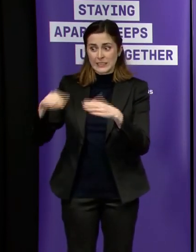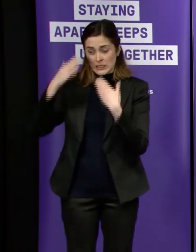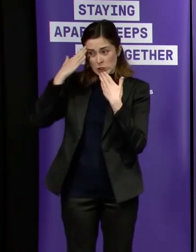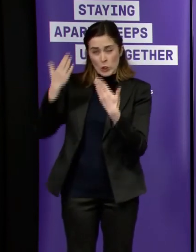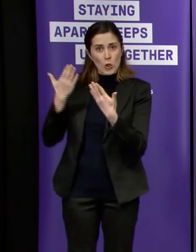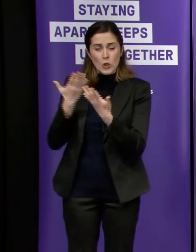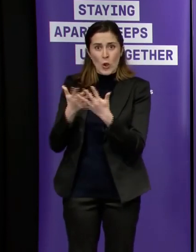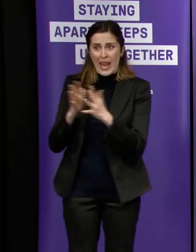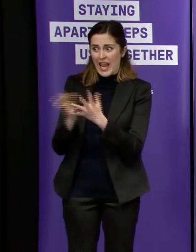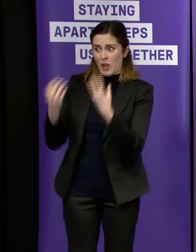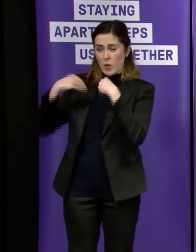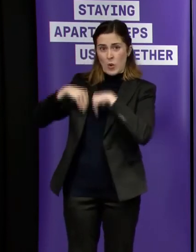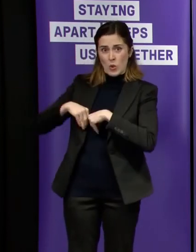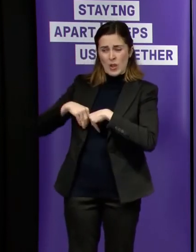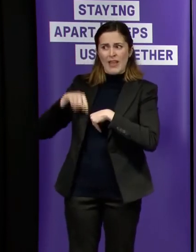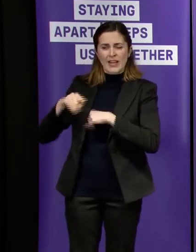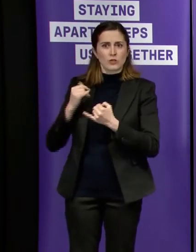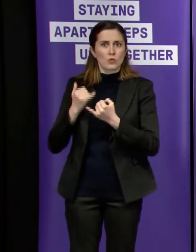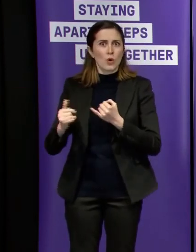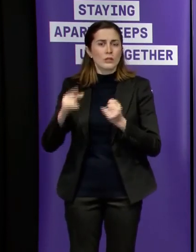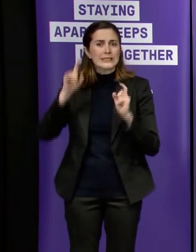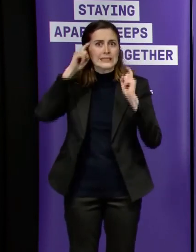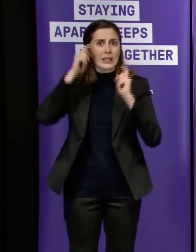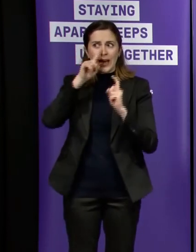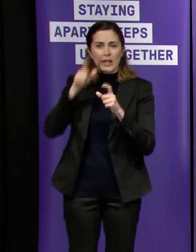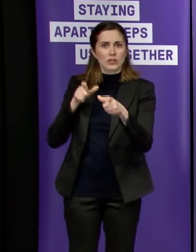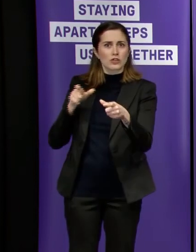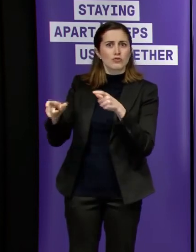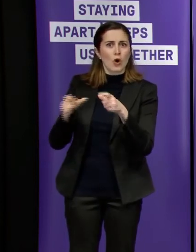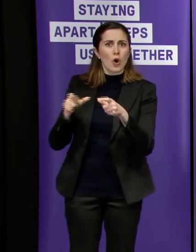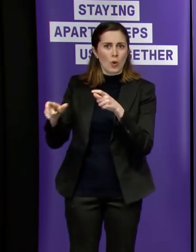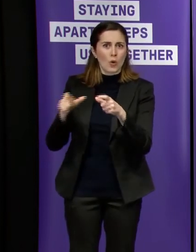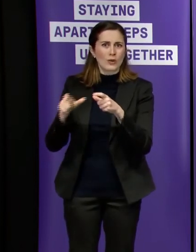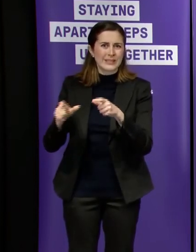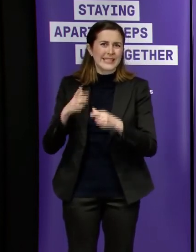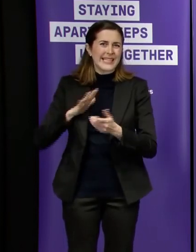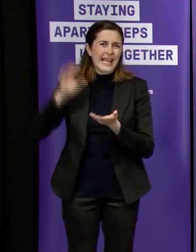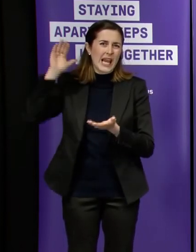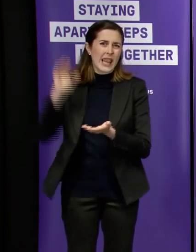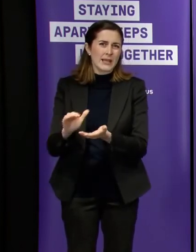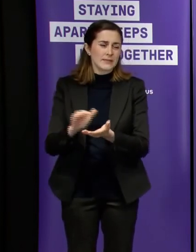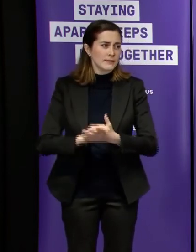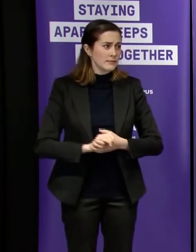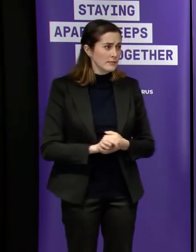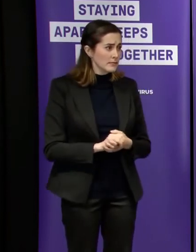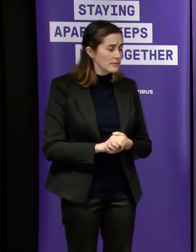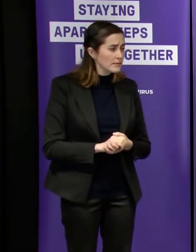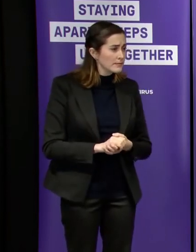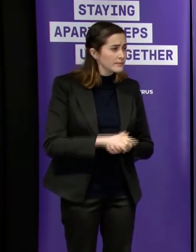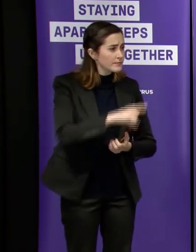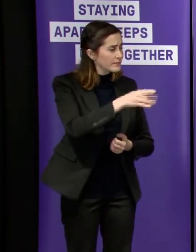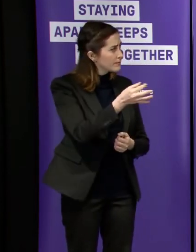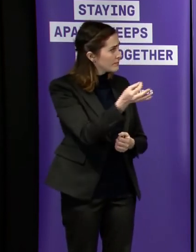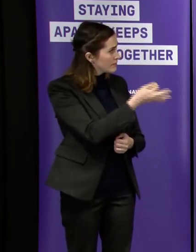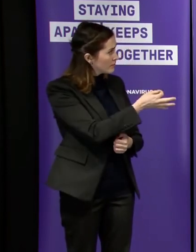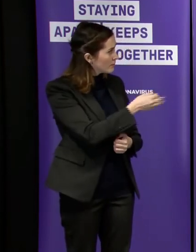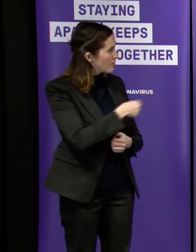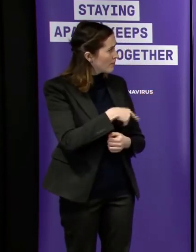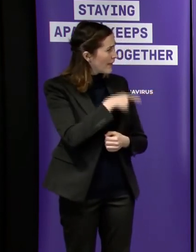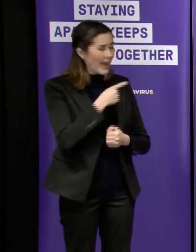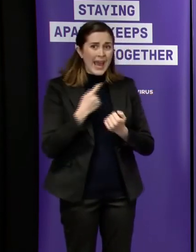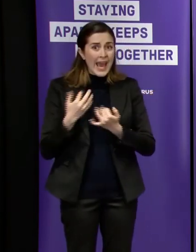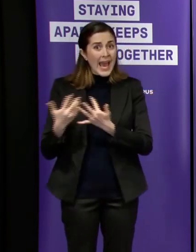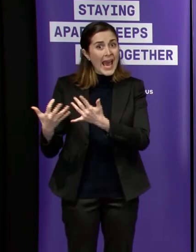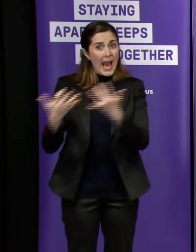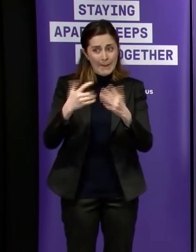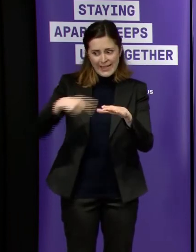um and there are going to be a number of other things that need to be in place before is there a figure for mystery cases i'm sorry is there a figure for mystery cases